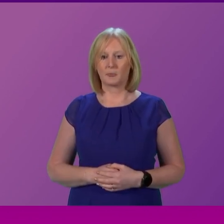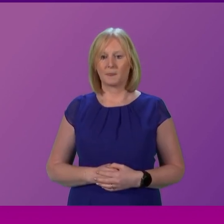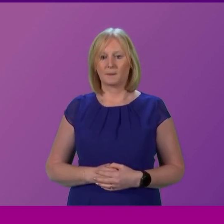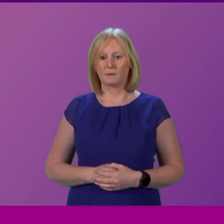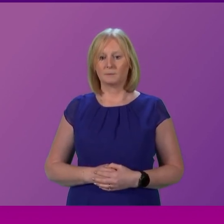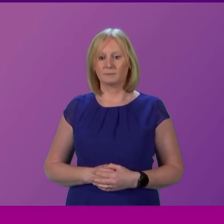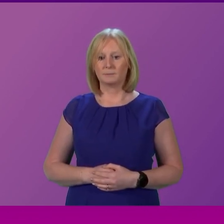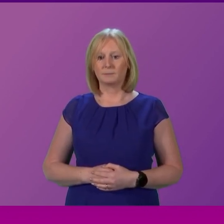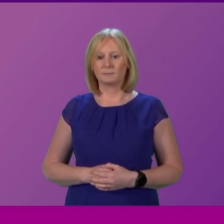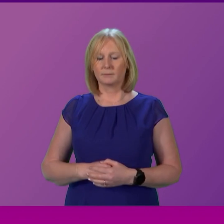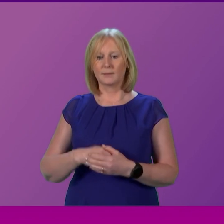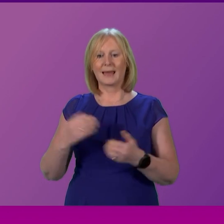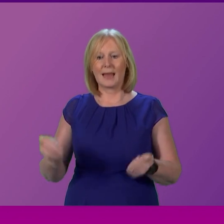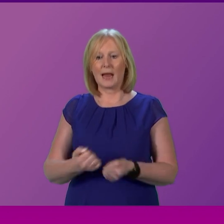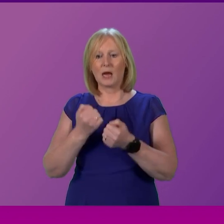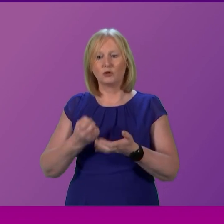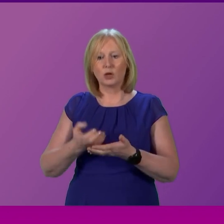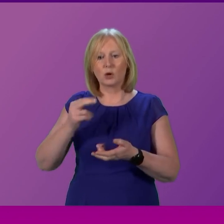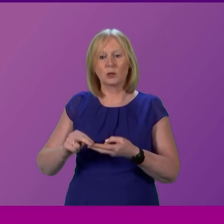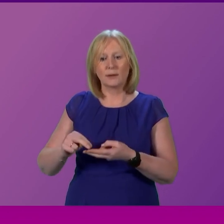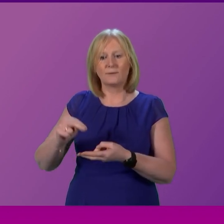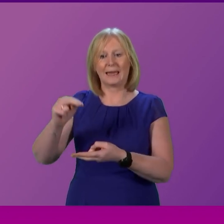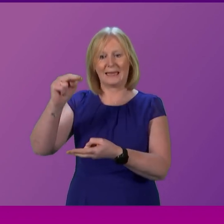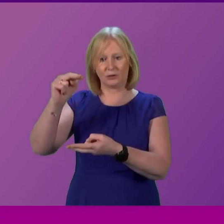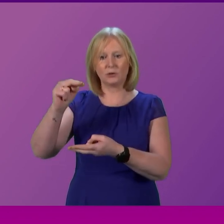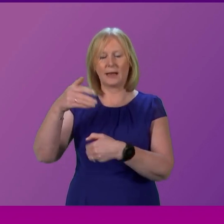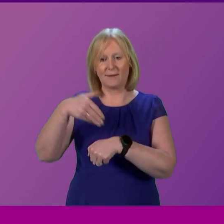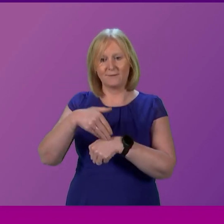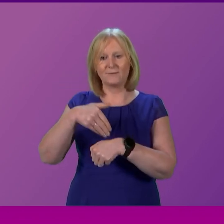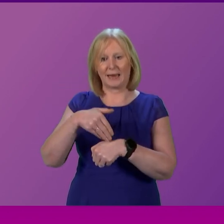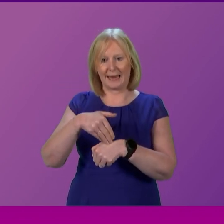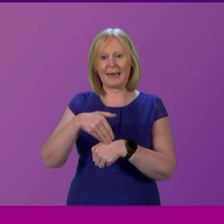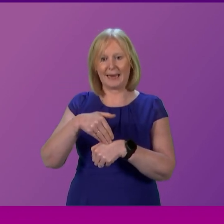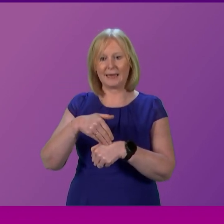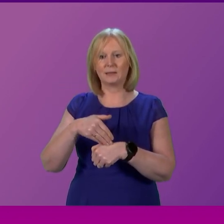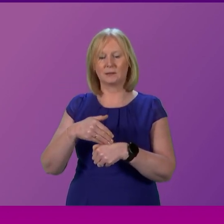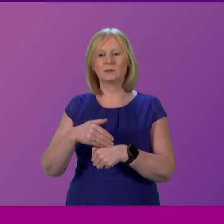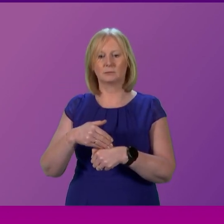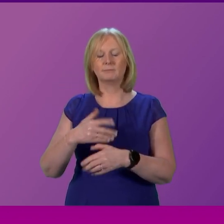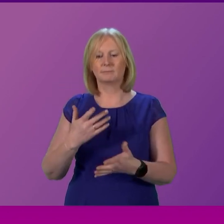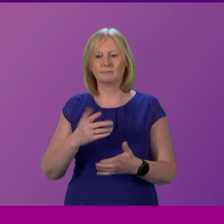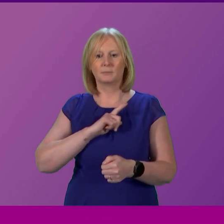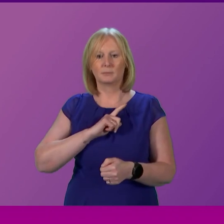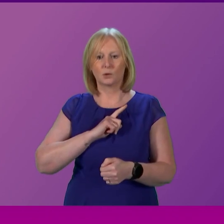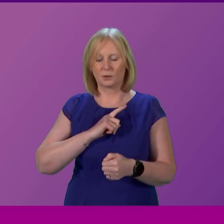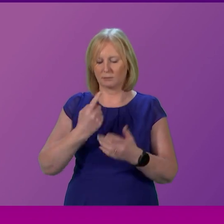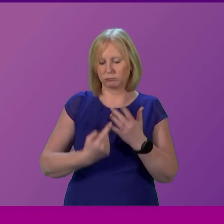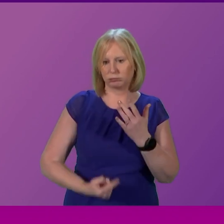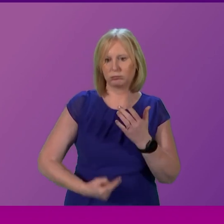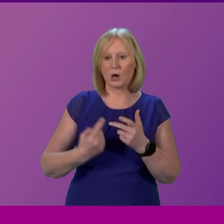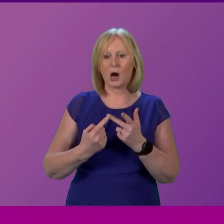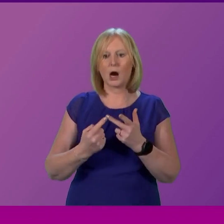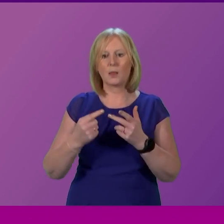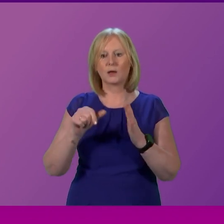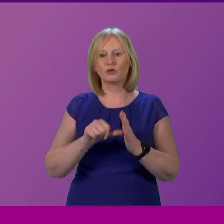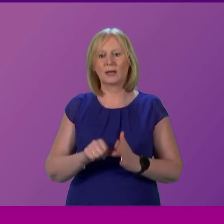and high energy costs have significantly impacted a sector that was already facing multiple challenges. I know that teams across